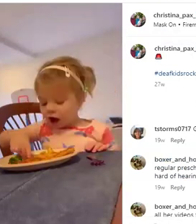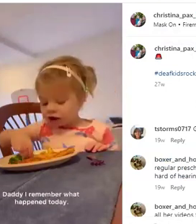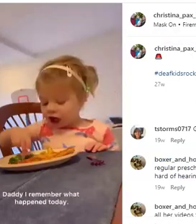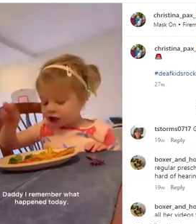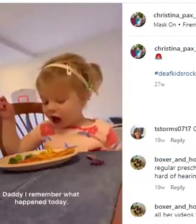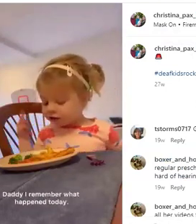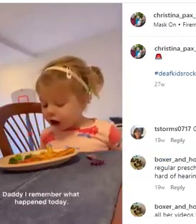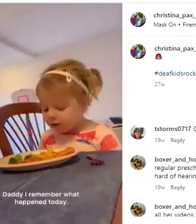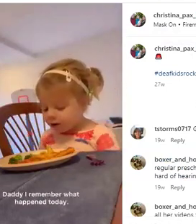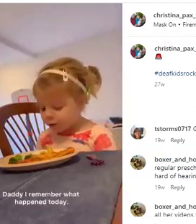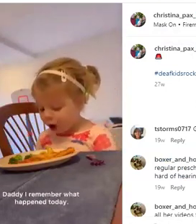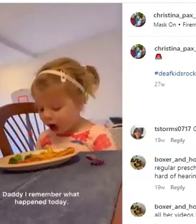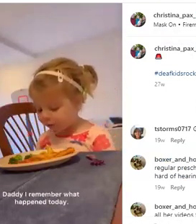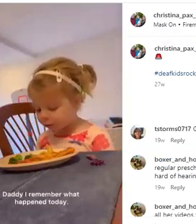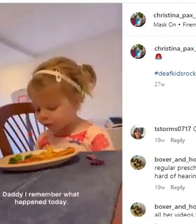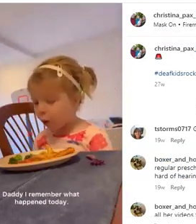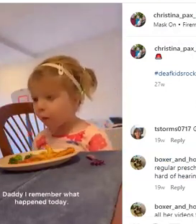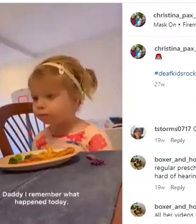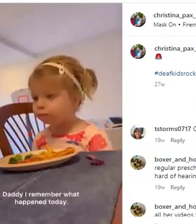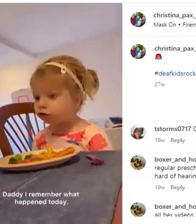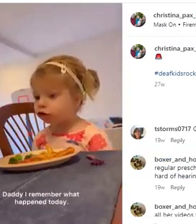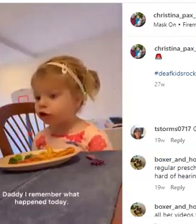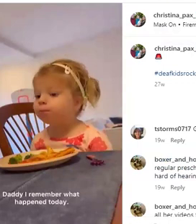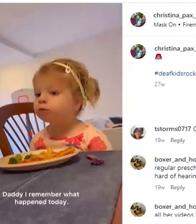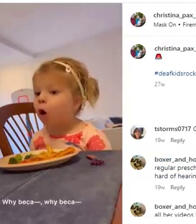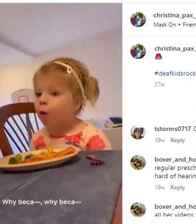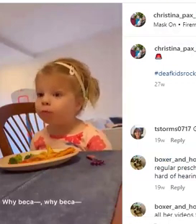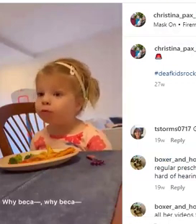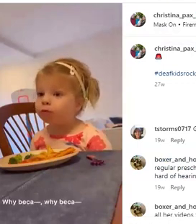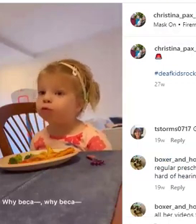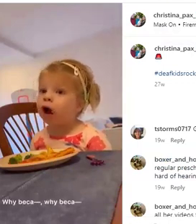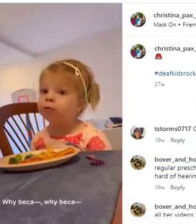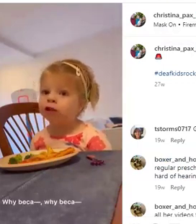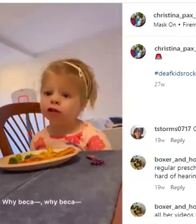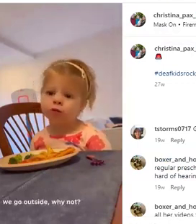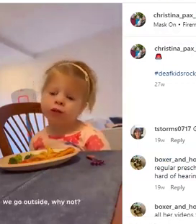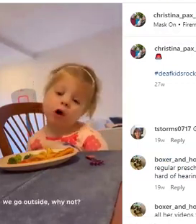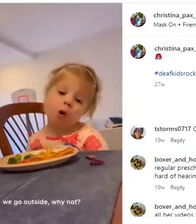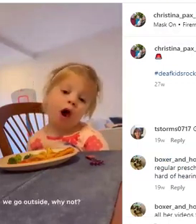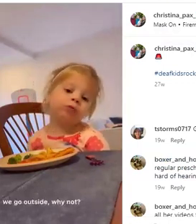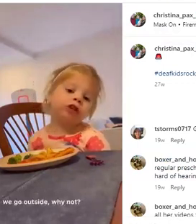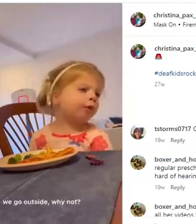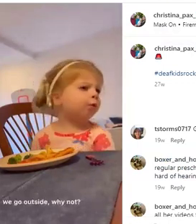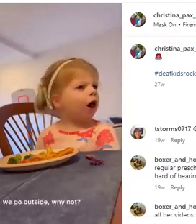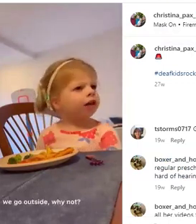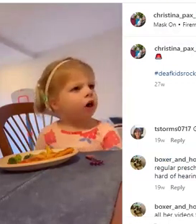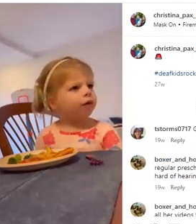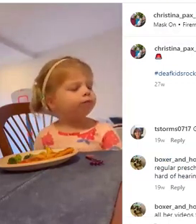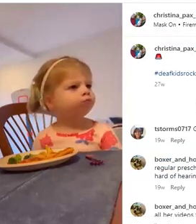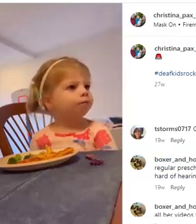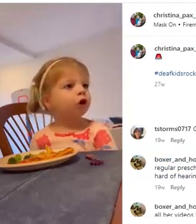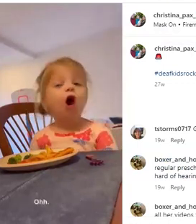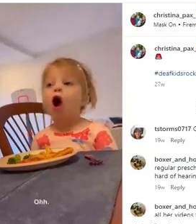that i know what happened you know why don't we go outside why